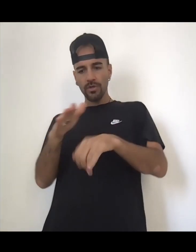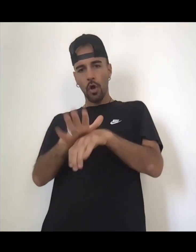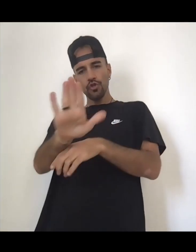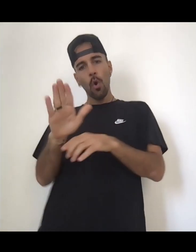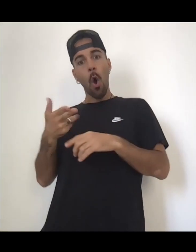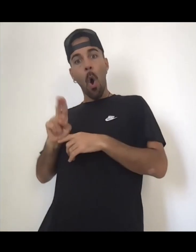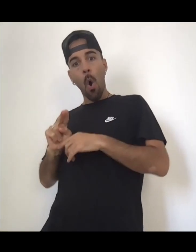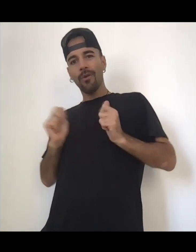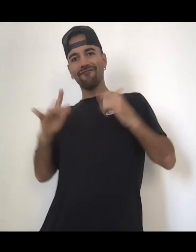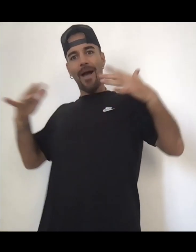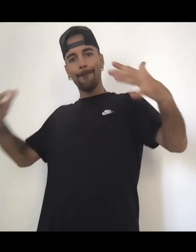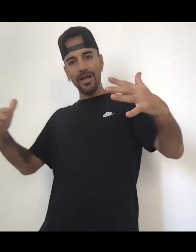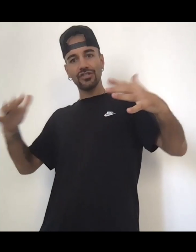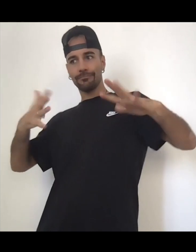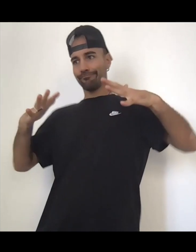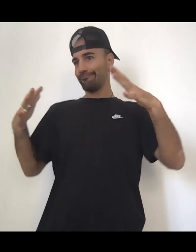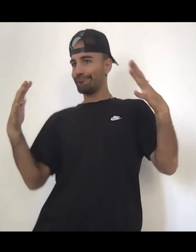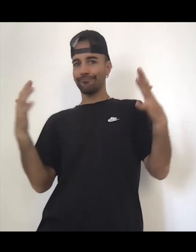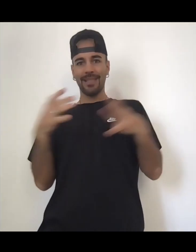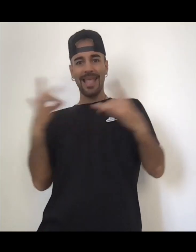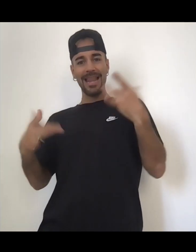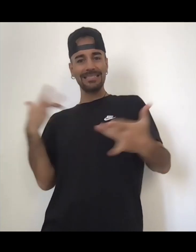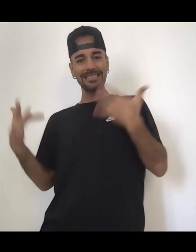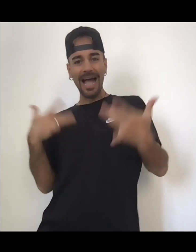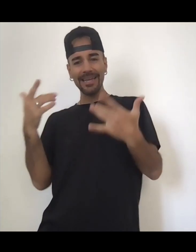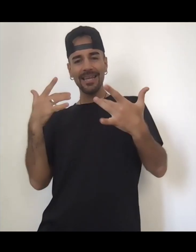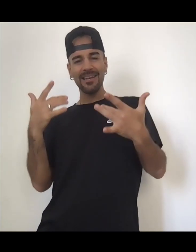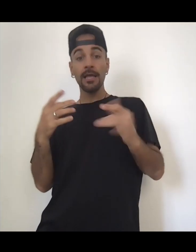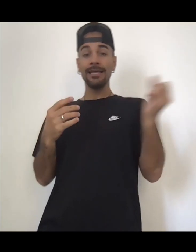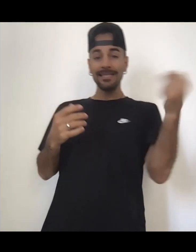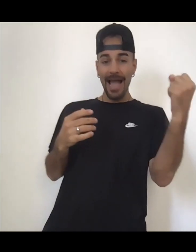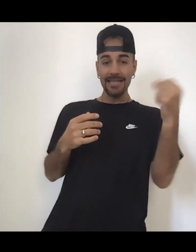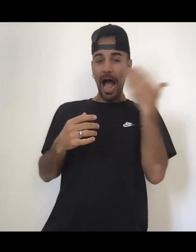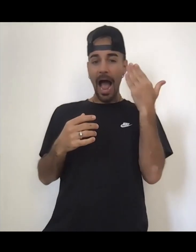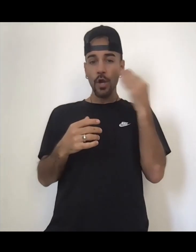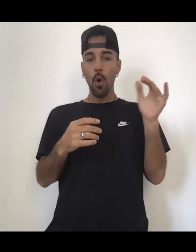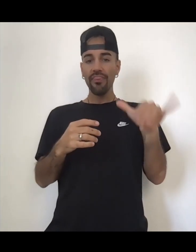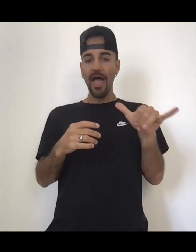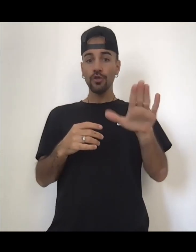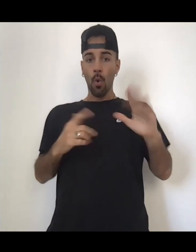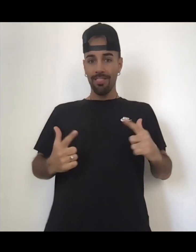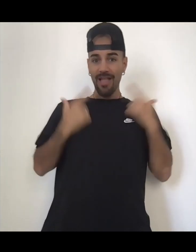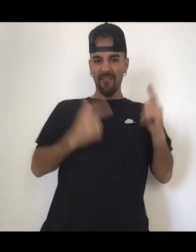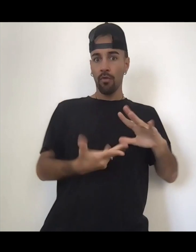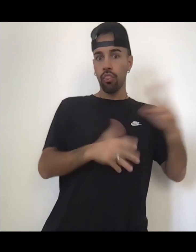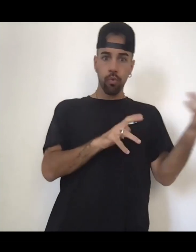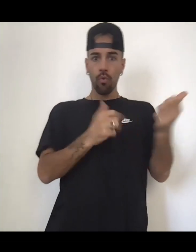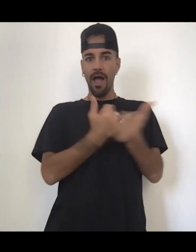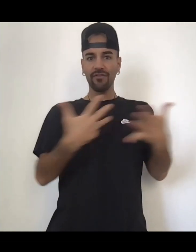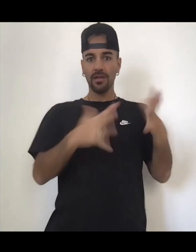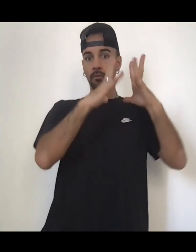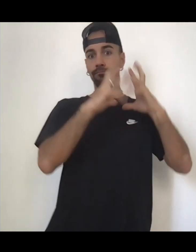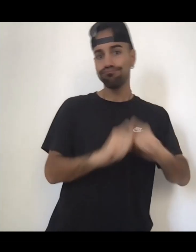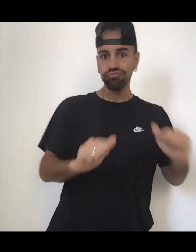but there's so much potential in chaos there's so much potential in your entire life falling apart